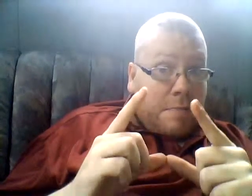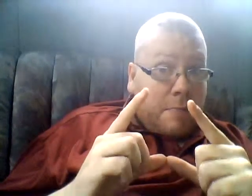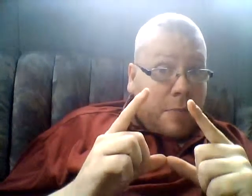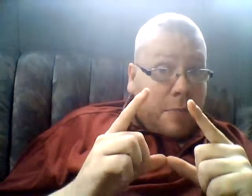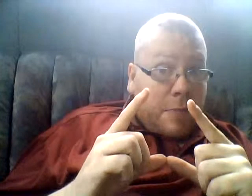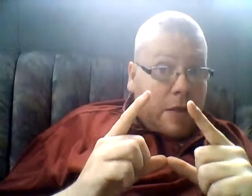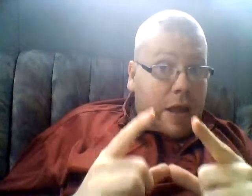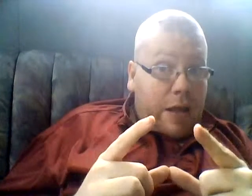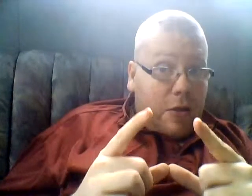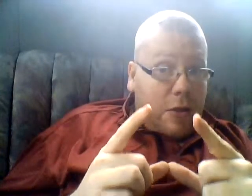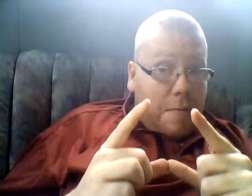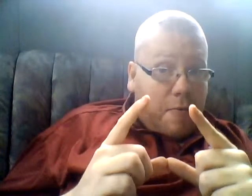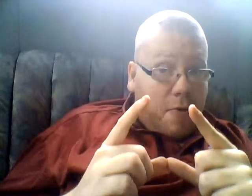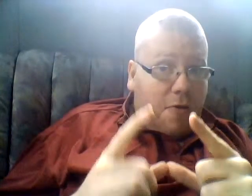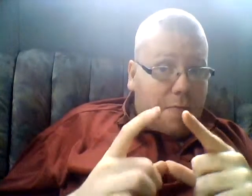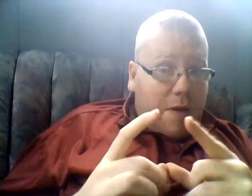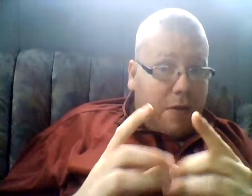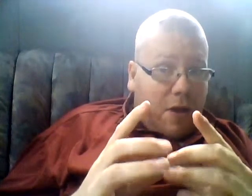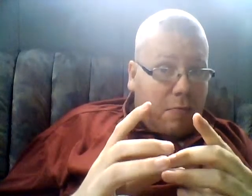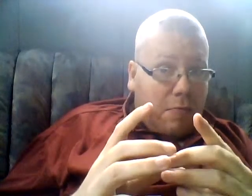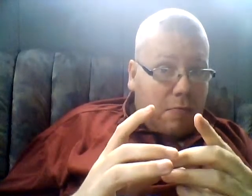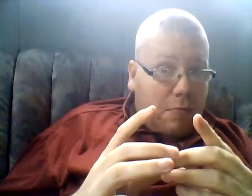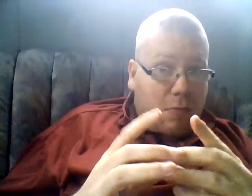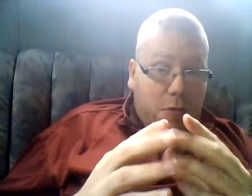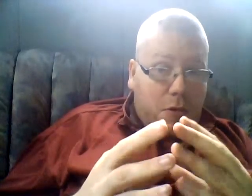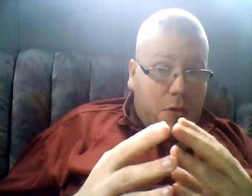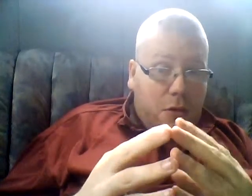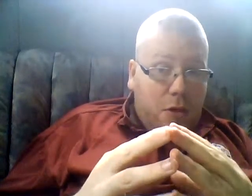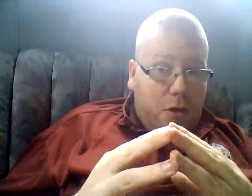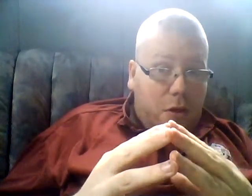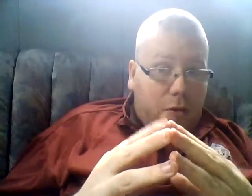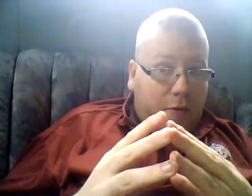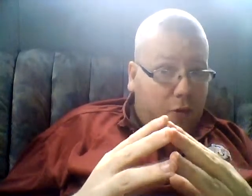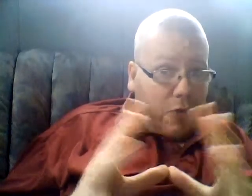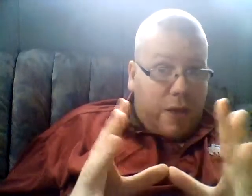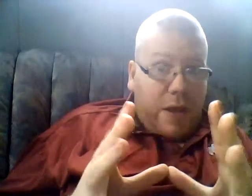Change your profile pics on your social media.